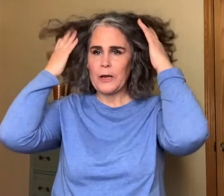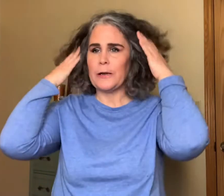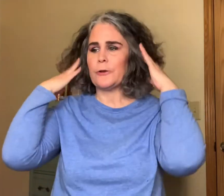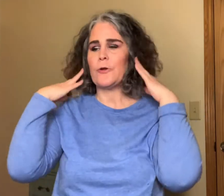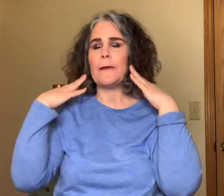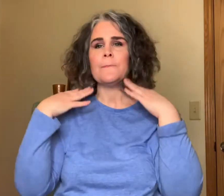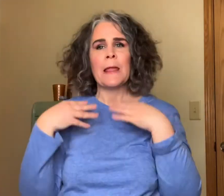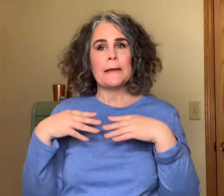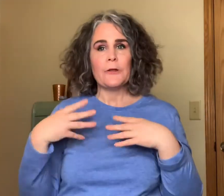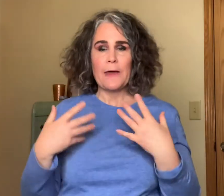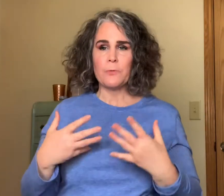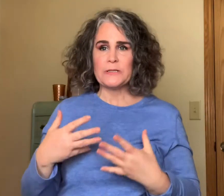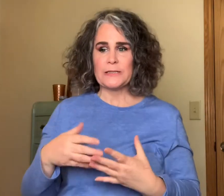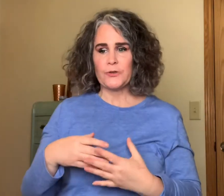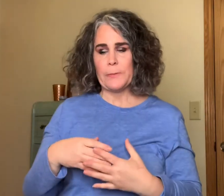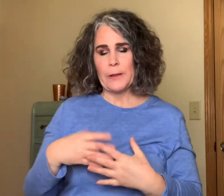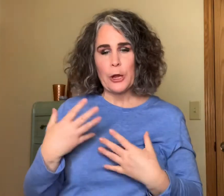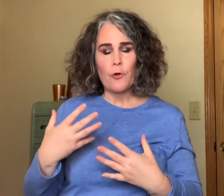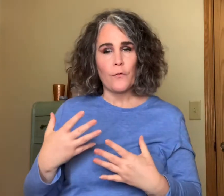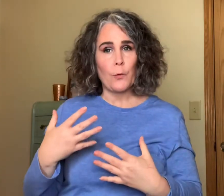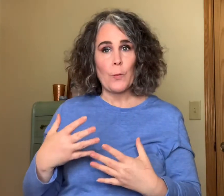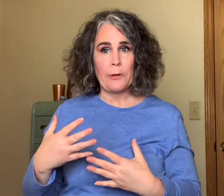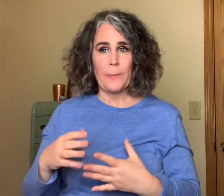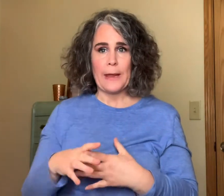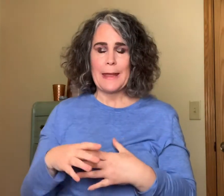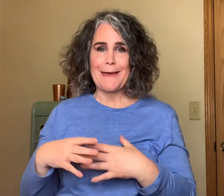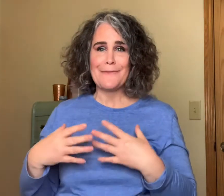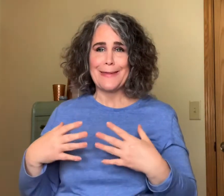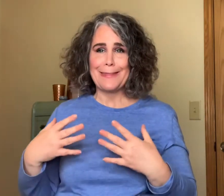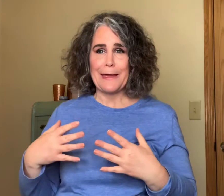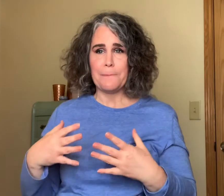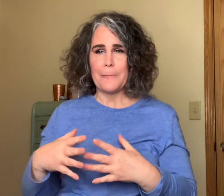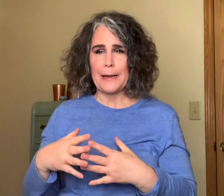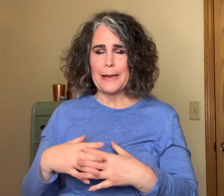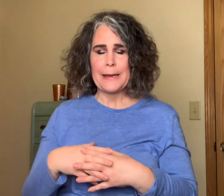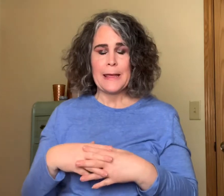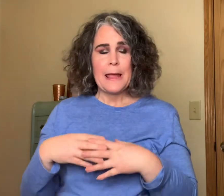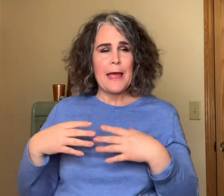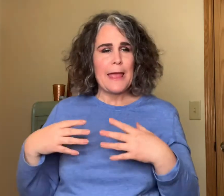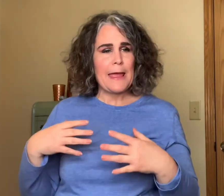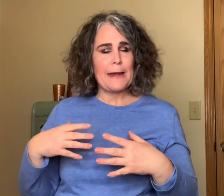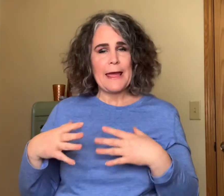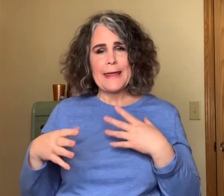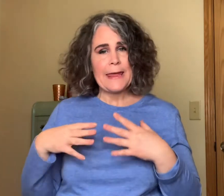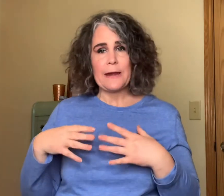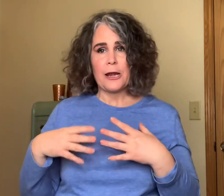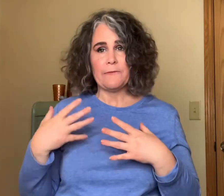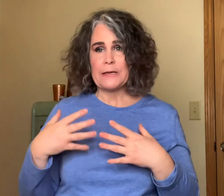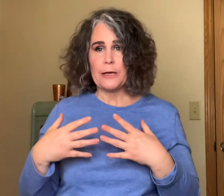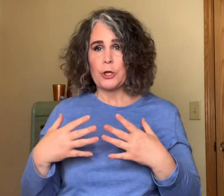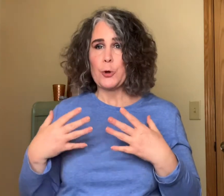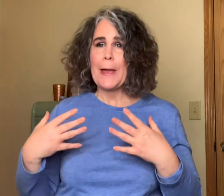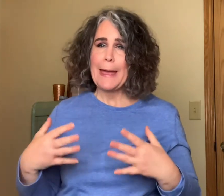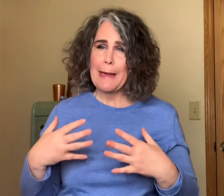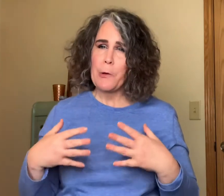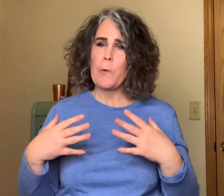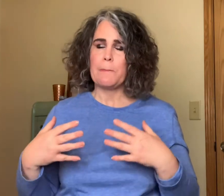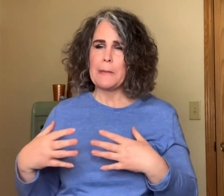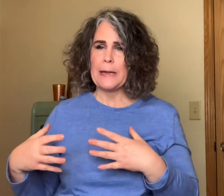to try. Now that was extremely overwhelming having that many and I cannot even tell you how many